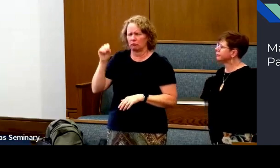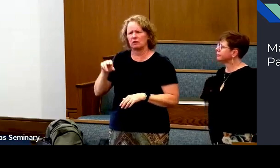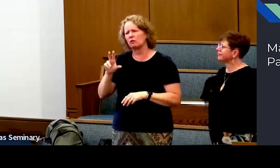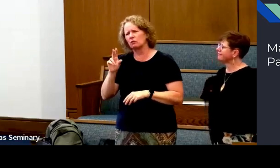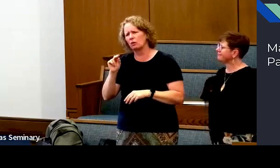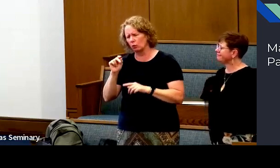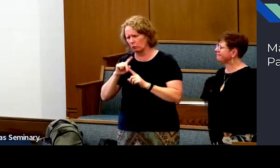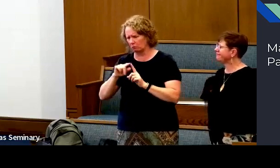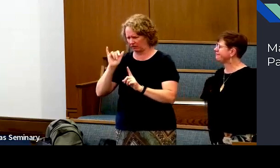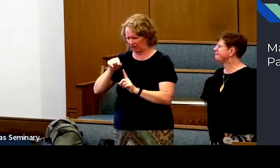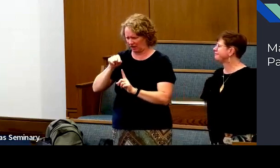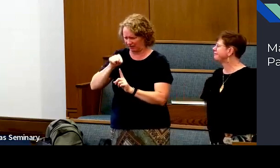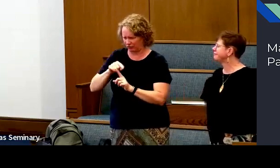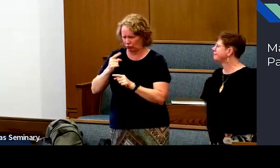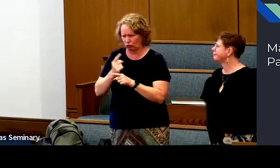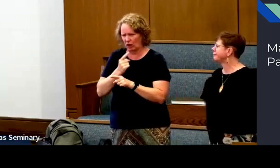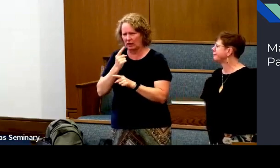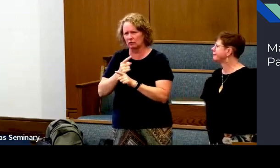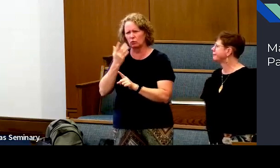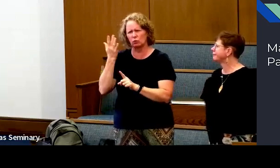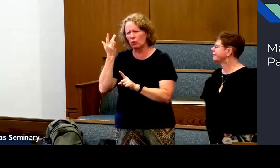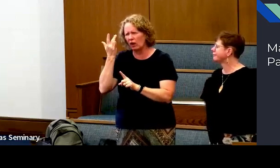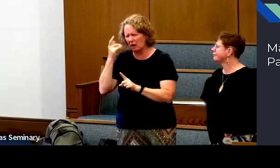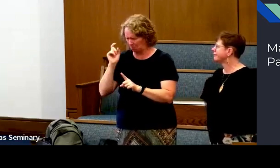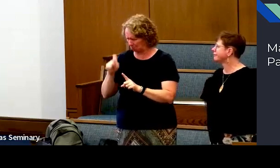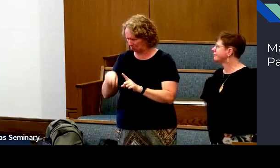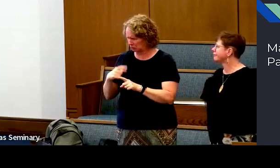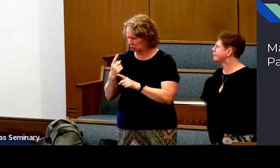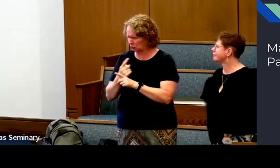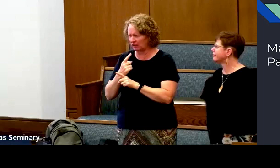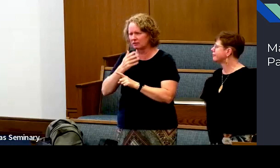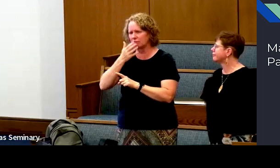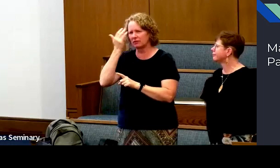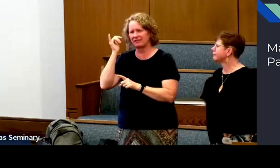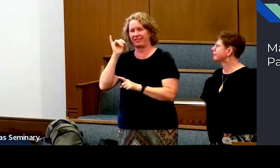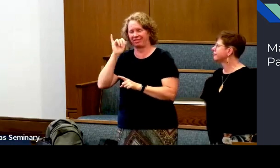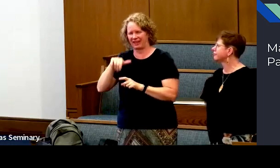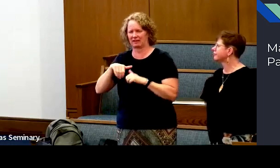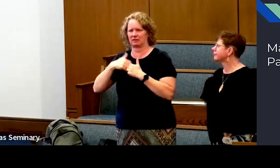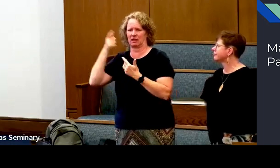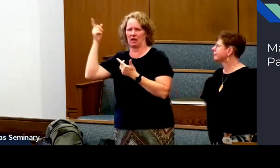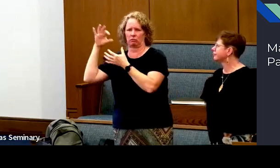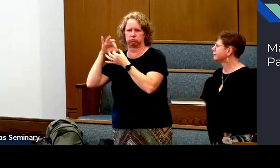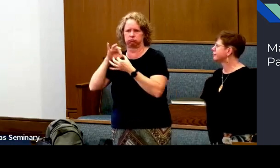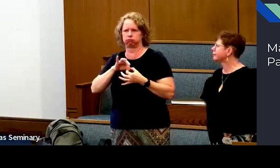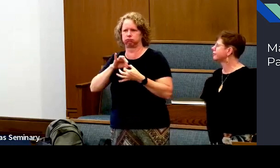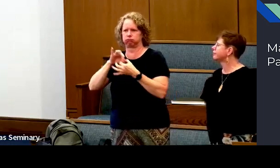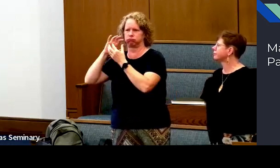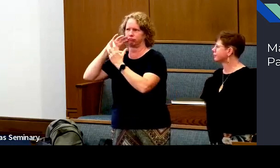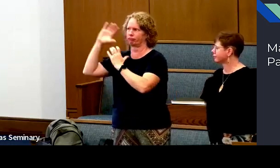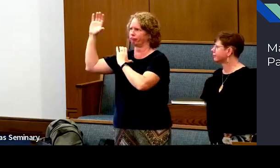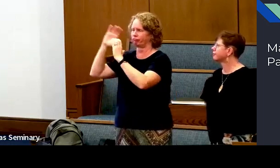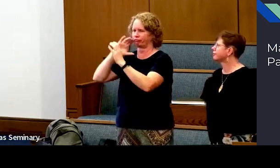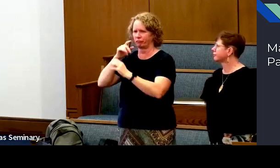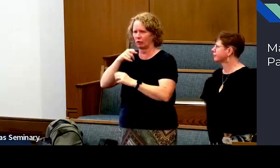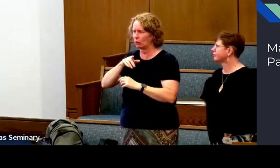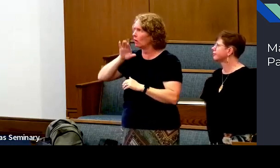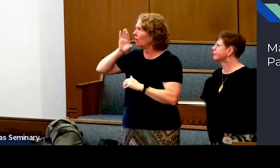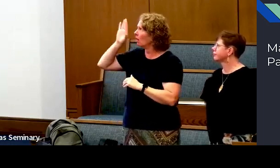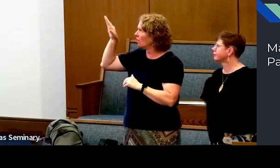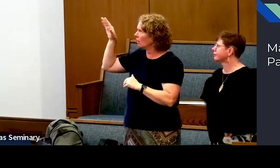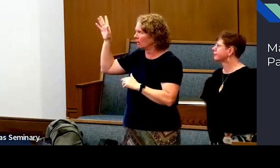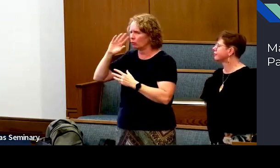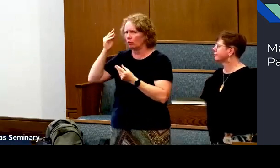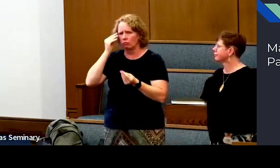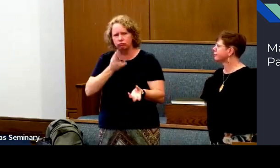It means you must be 100% totally righteous 100% of the time. No, there's times we forget. But that's a relationship